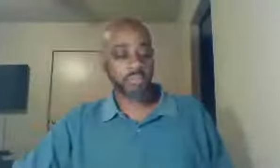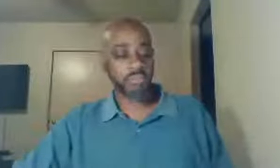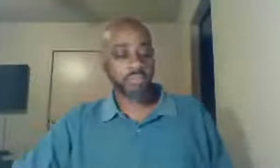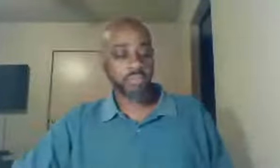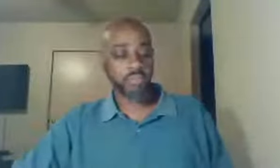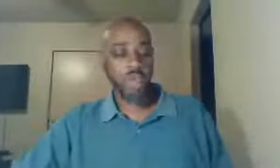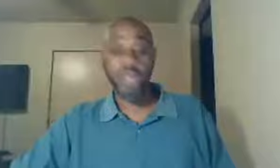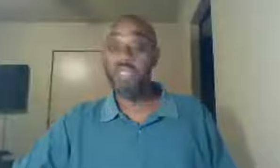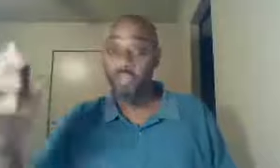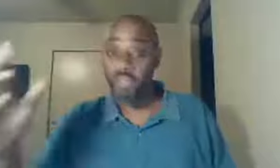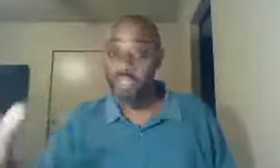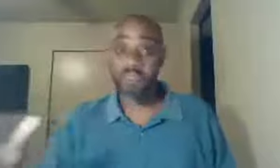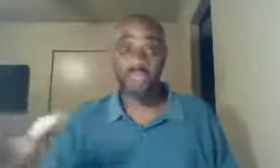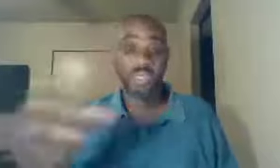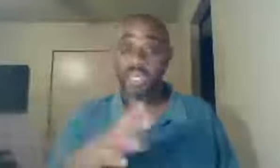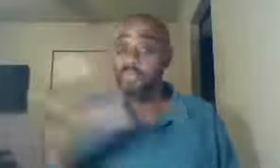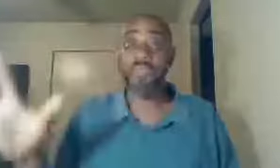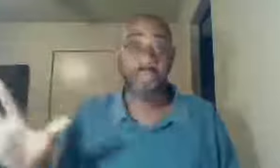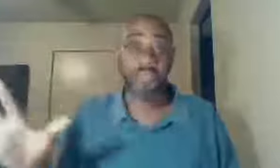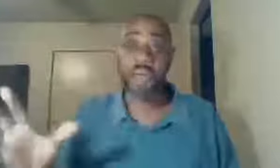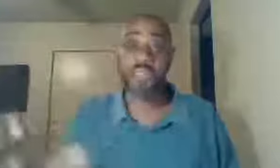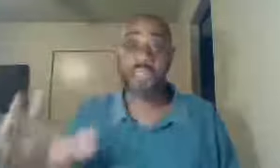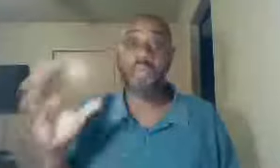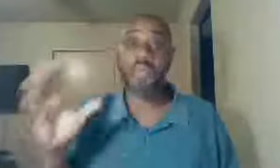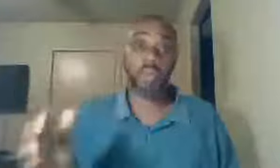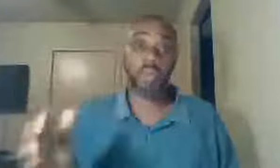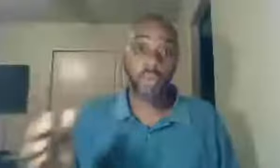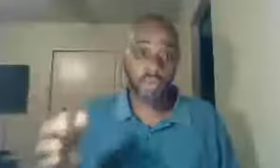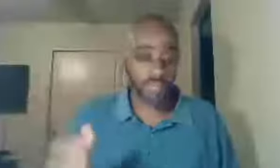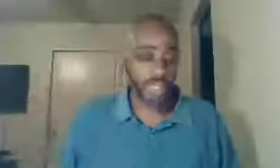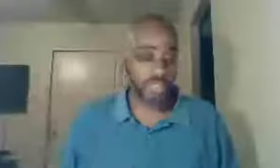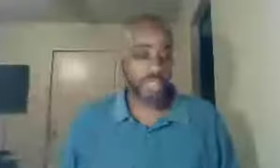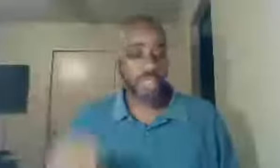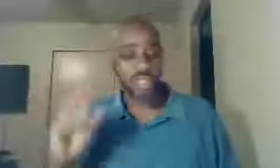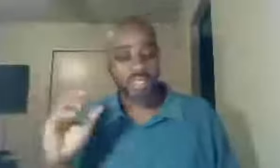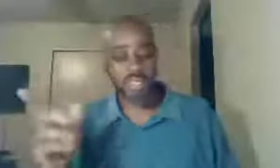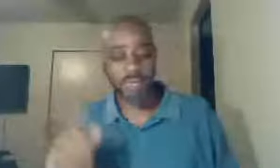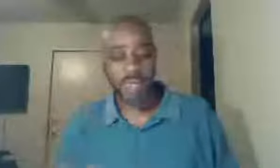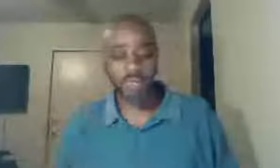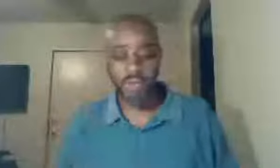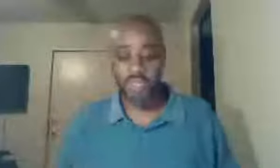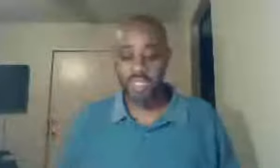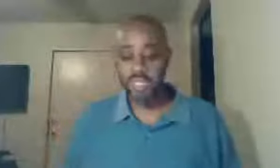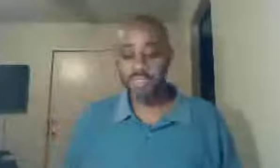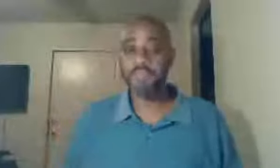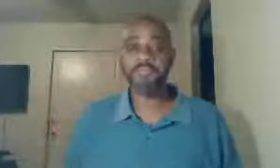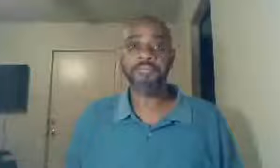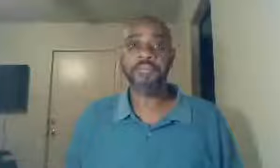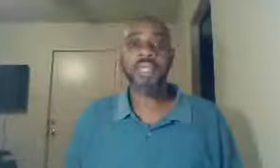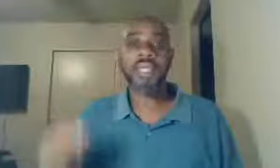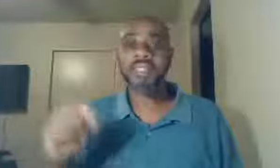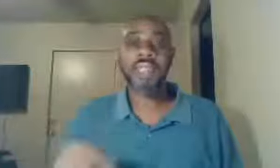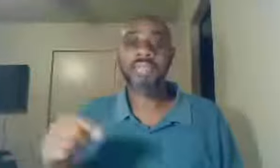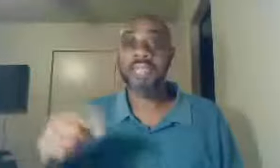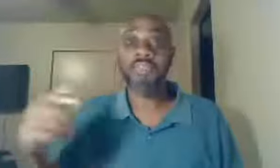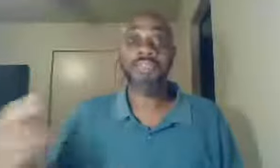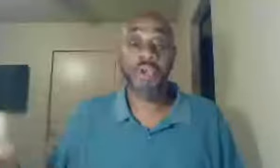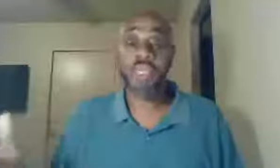in one community, so he hasn't moved around, he's pastored in one place, let's say about 30 years, let's say that in 30